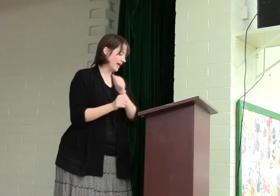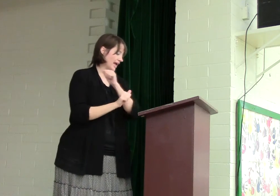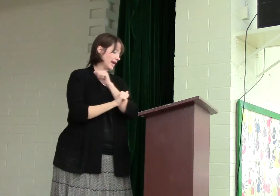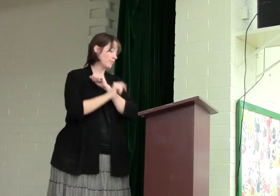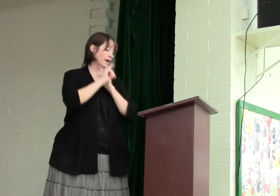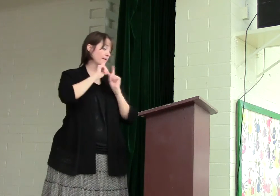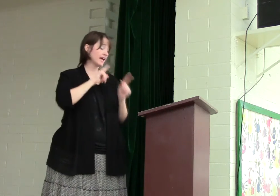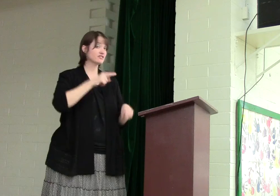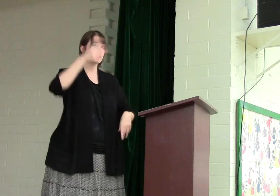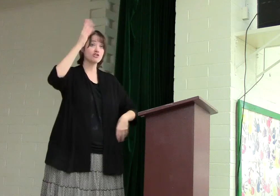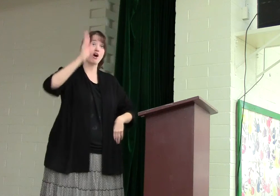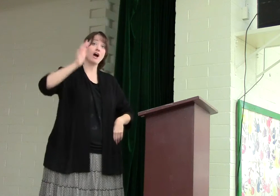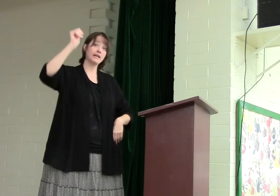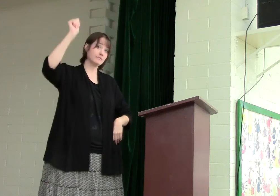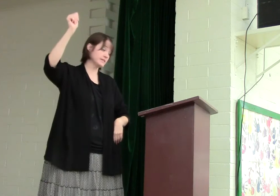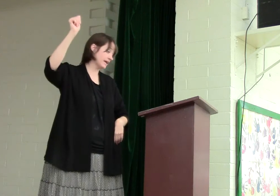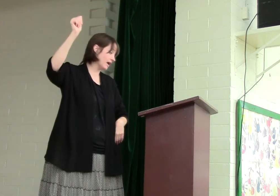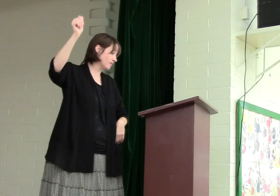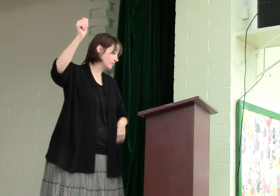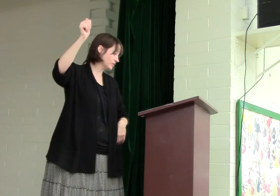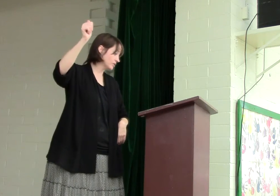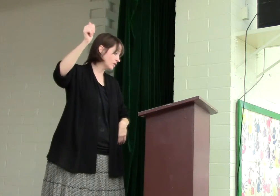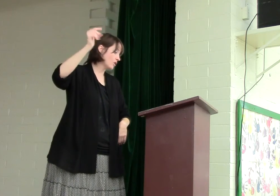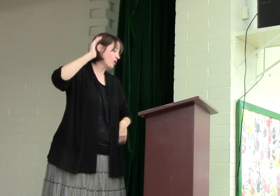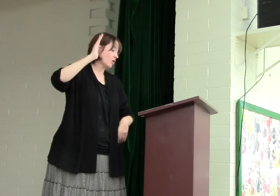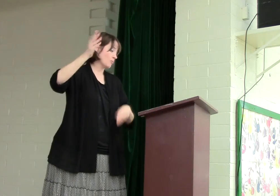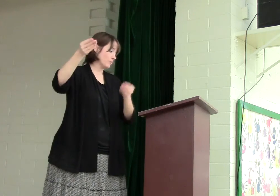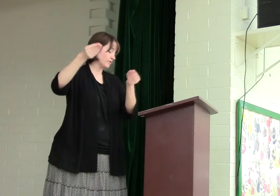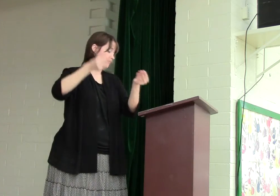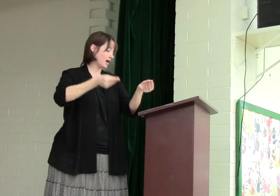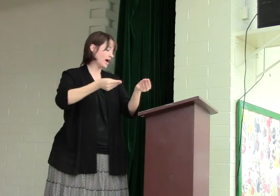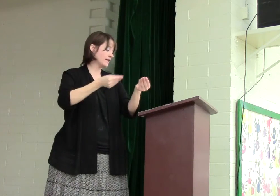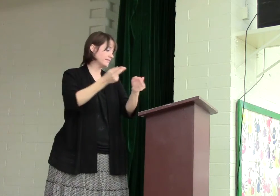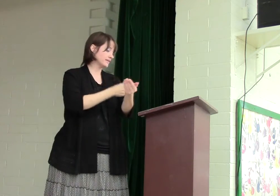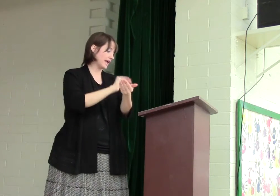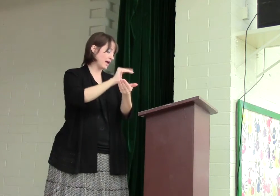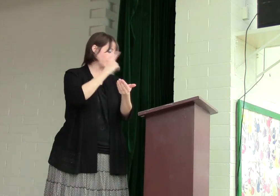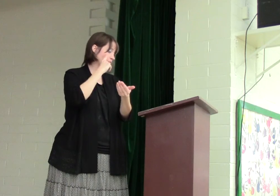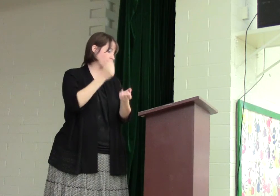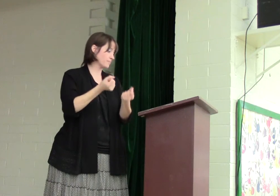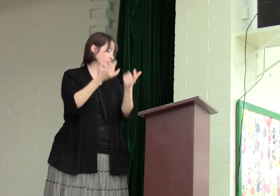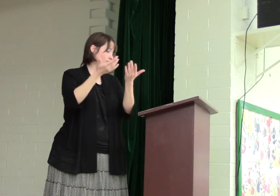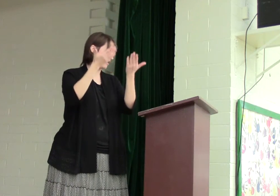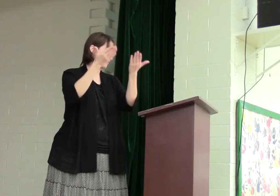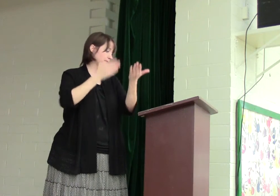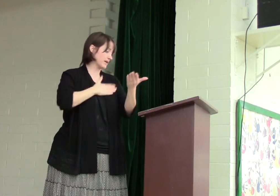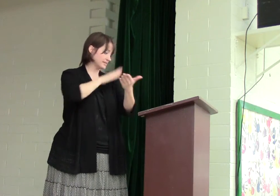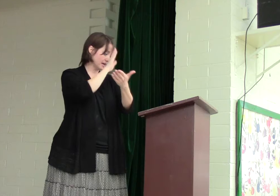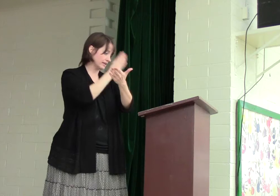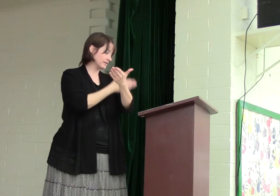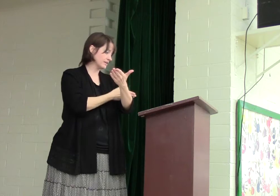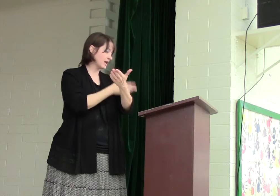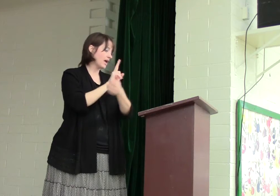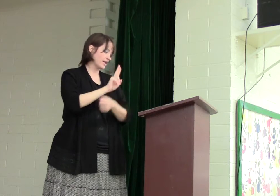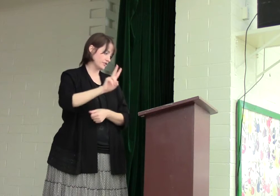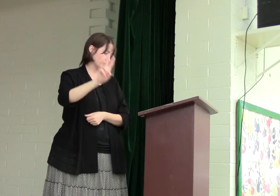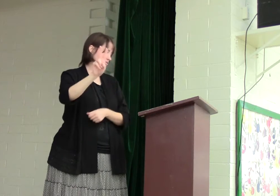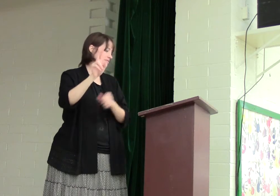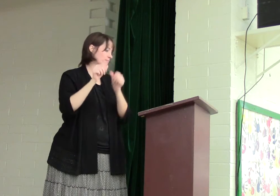Abraham answered, God himself will provide the lamb for the burnt offering, my son. And the two of them